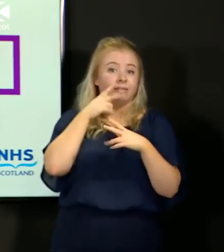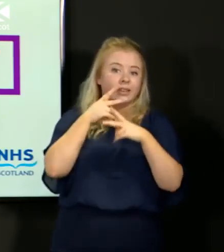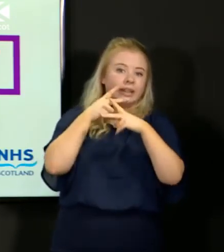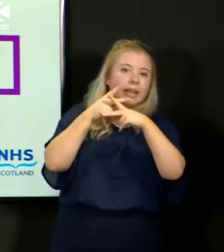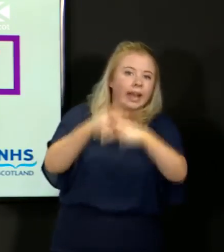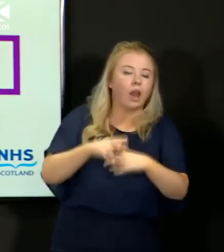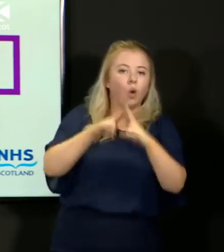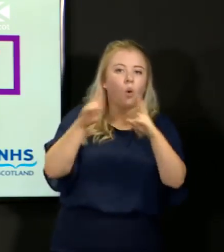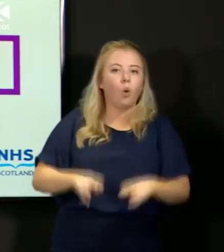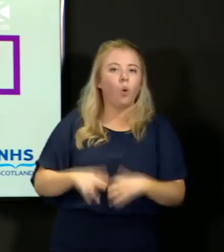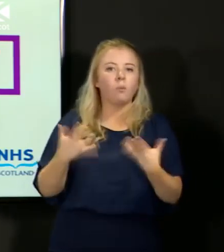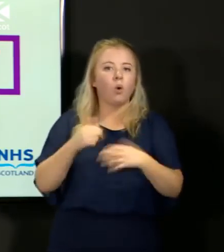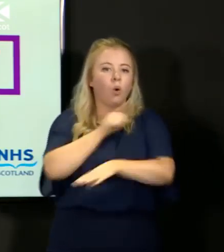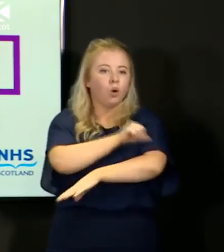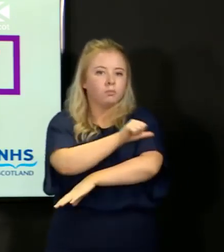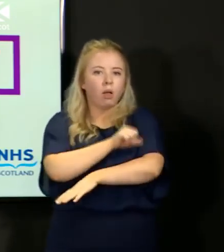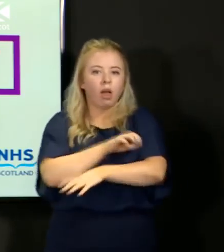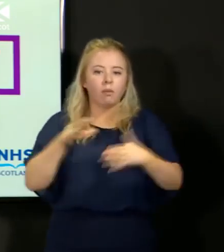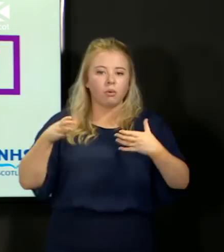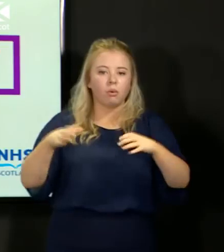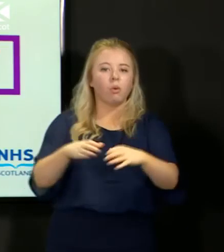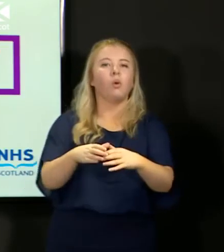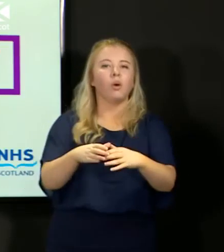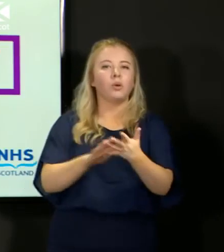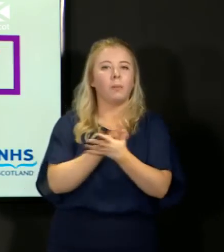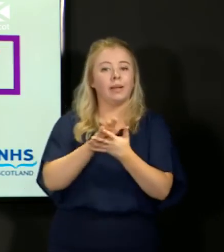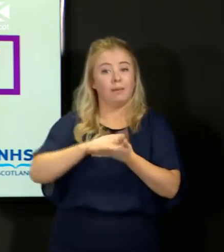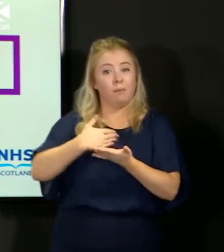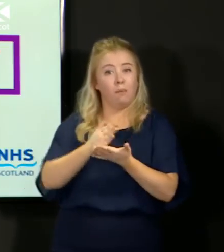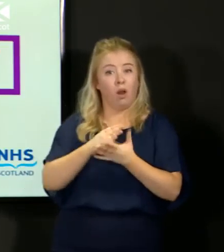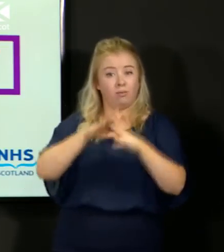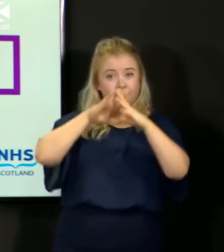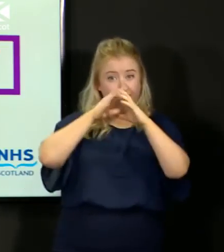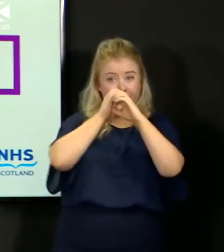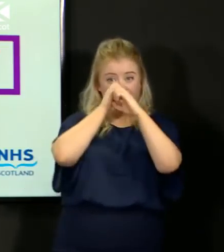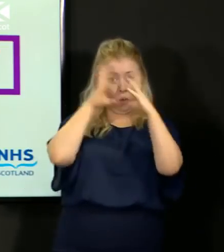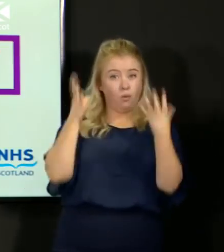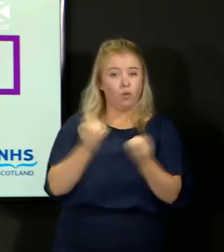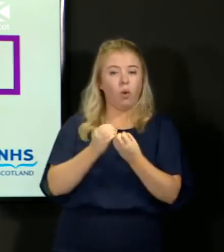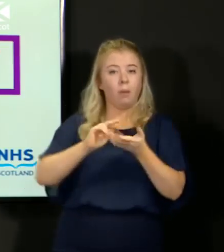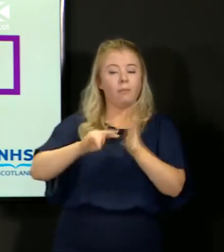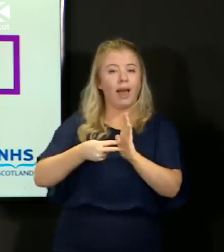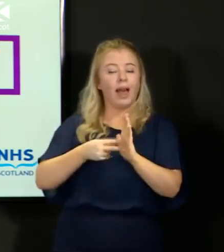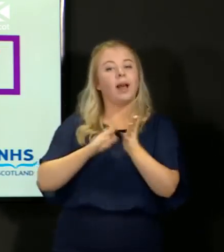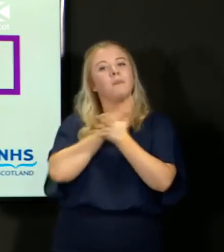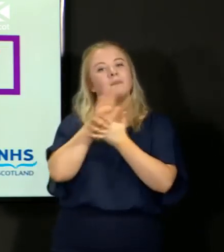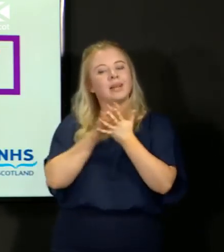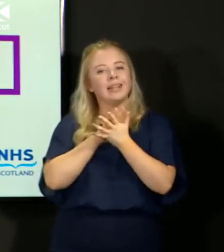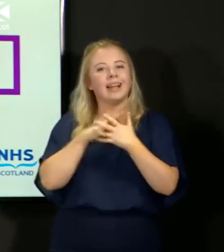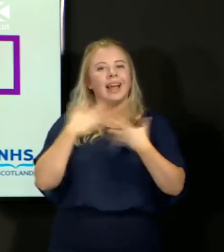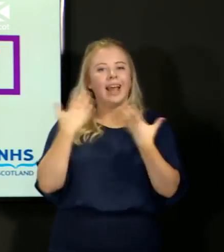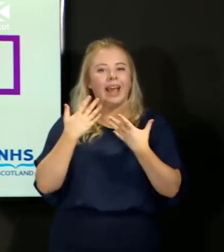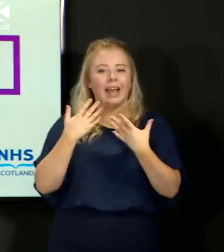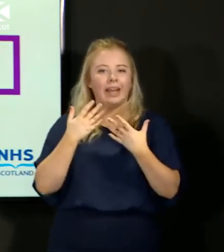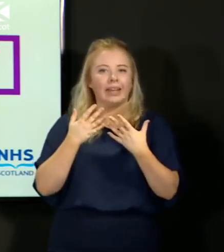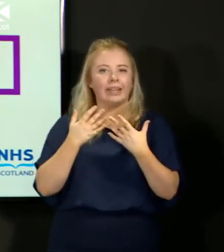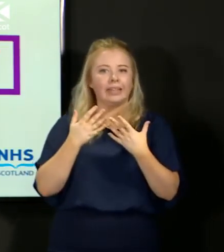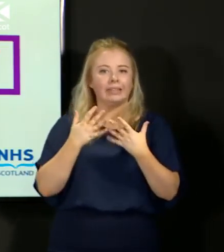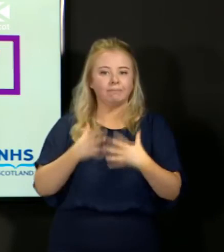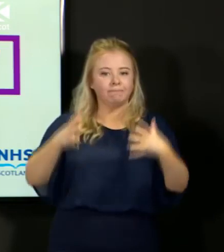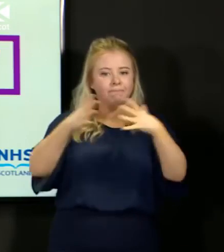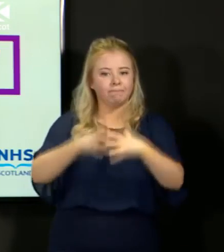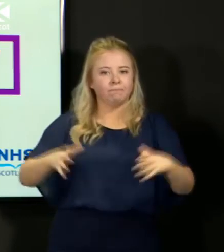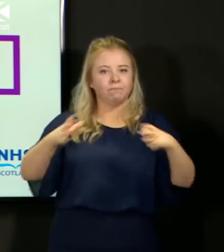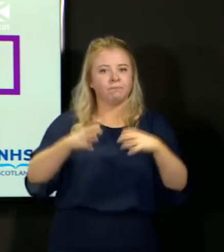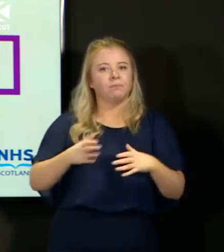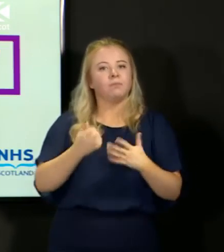So it's all the part of that overall plan means that any gradual increase in capacity that may be